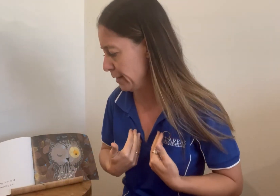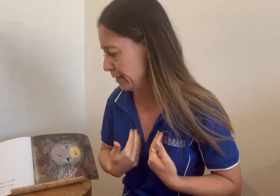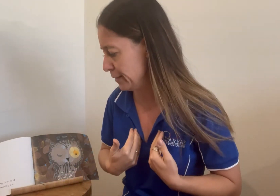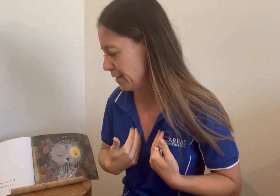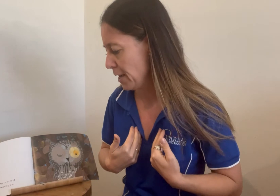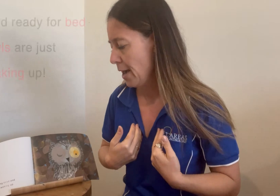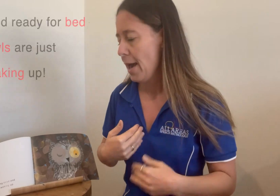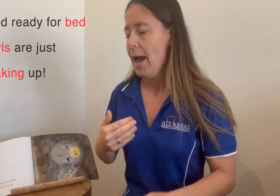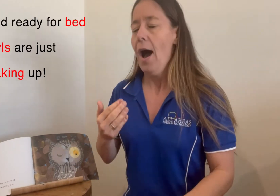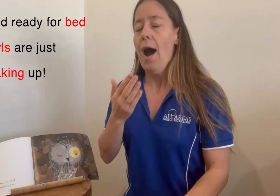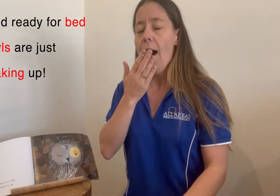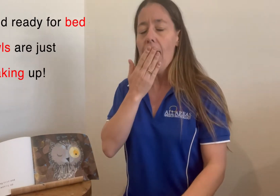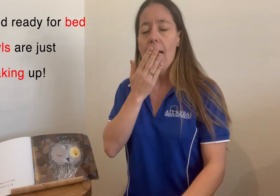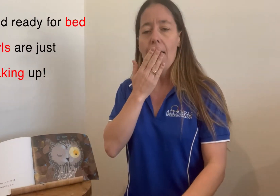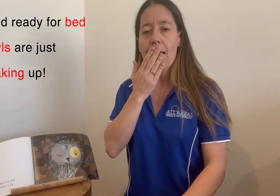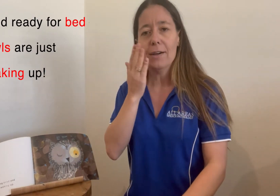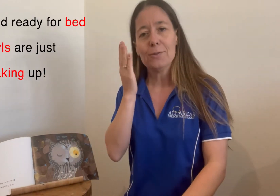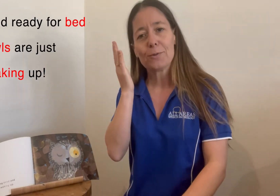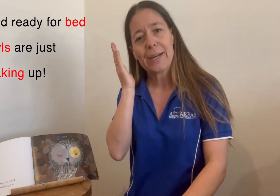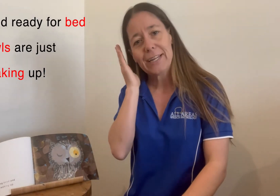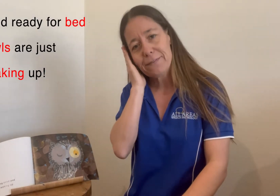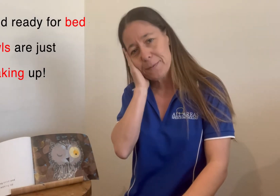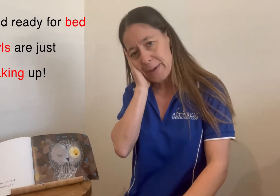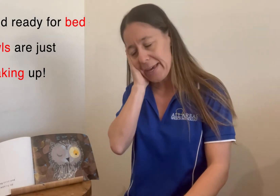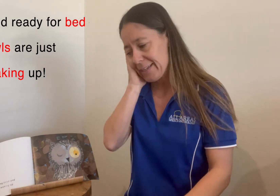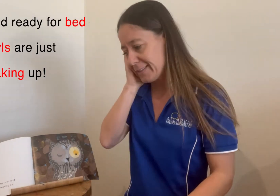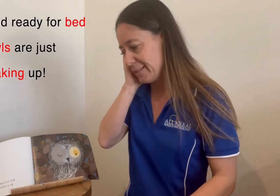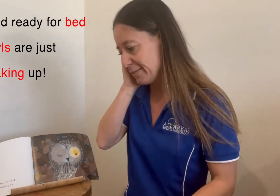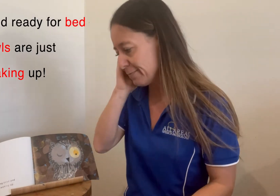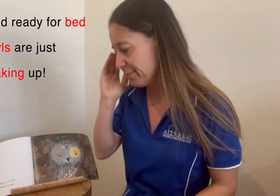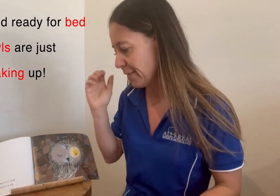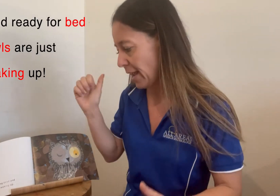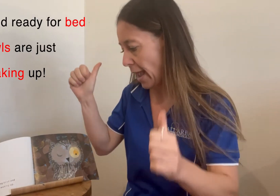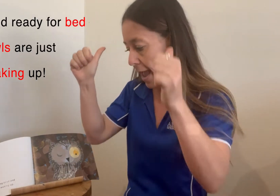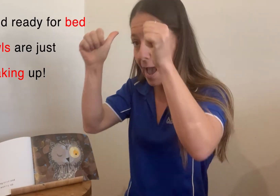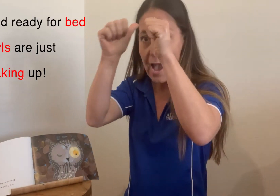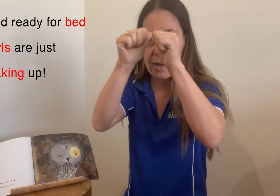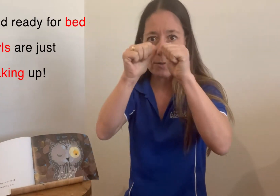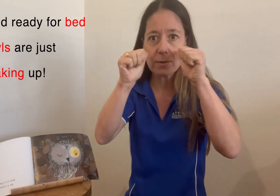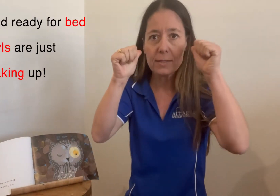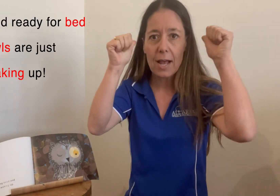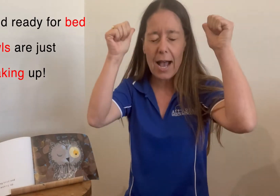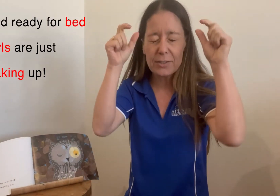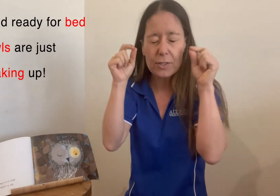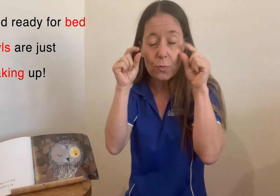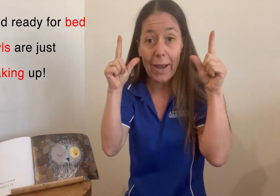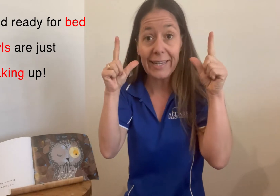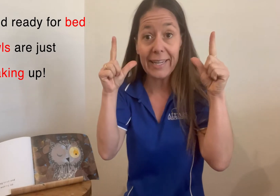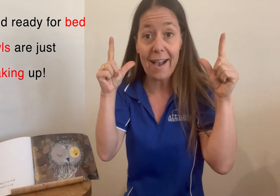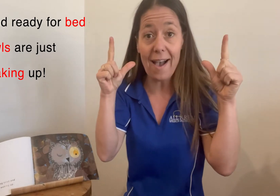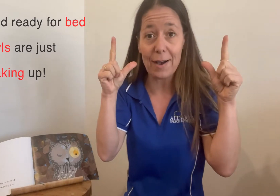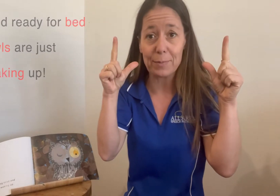and ready for bed, owls are just waking up.